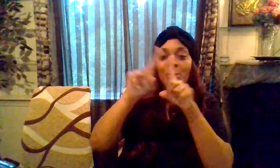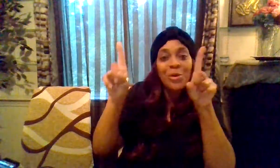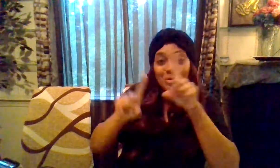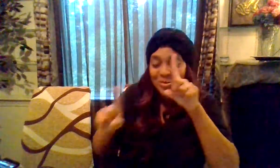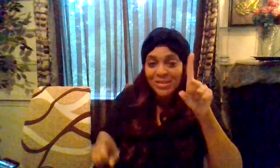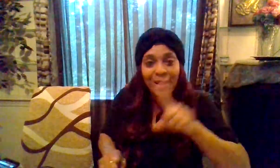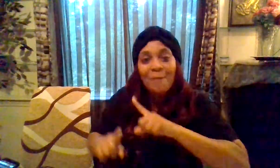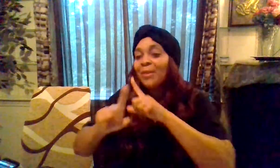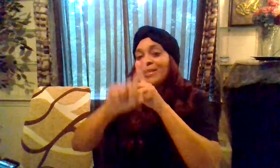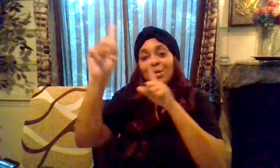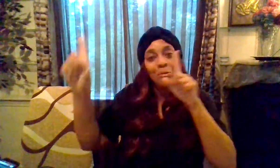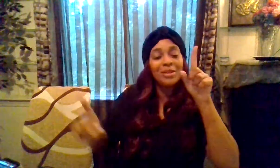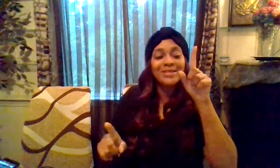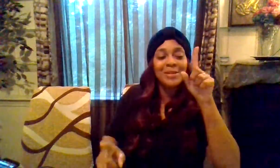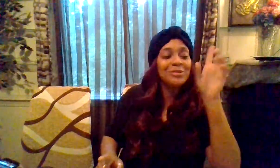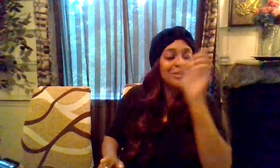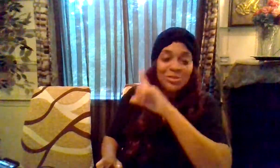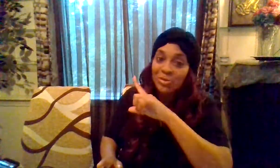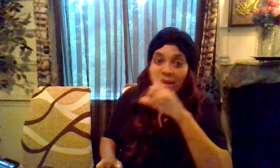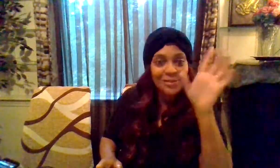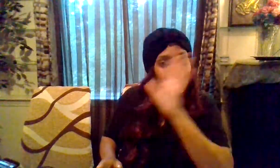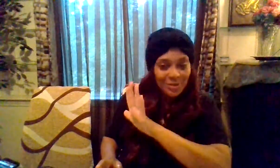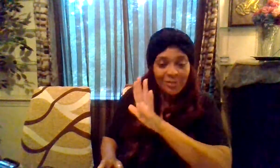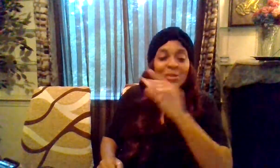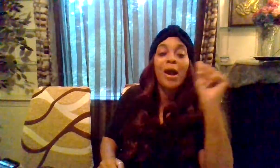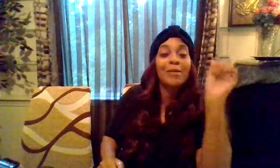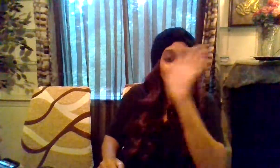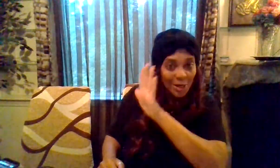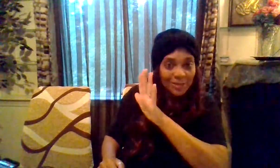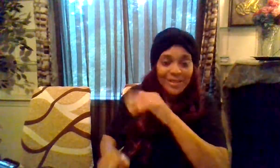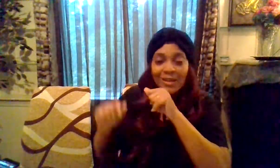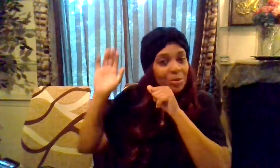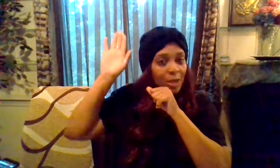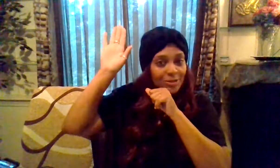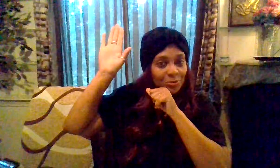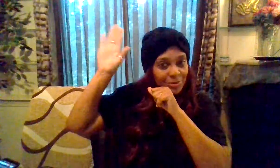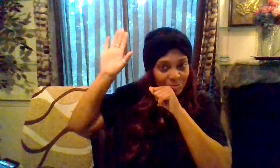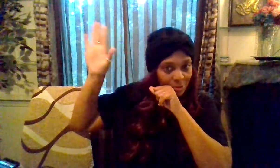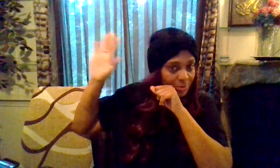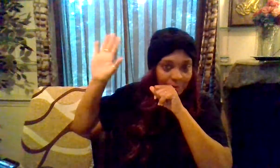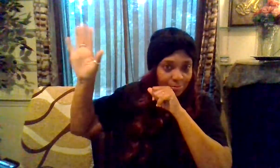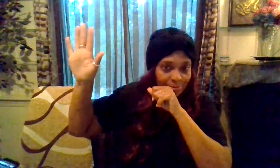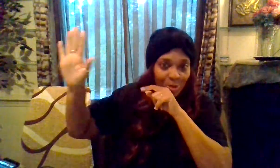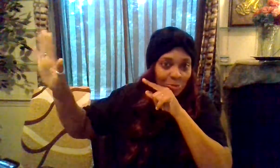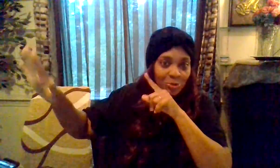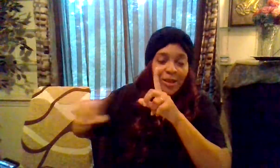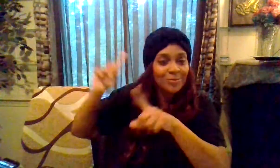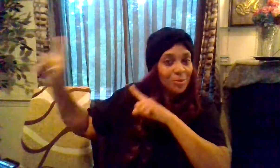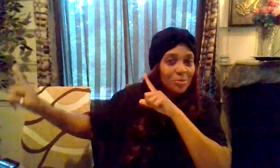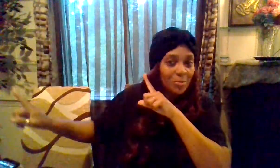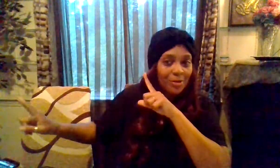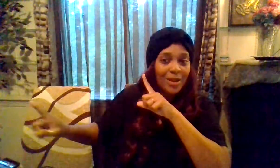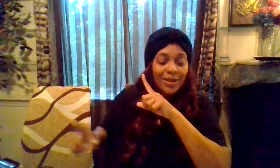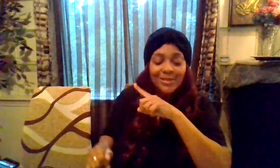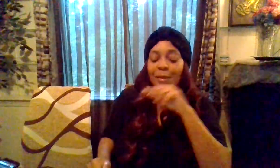no don't use that because there's gonna be a subject that you have so i have to change that because it'd be like the spirit's like don't do that supposed to be a part of content